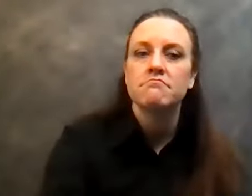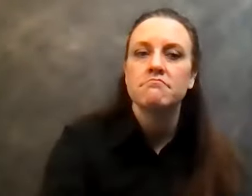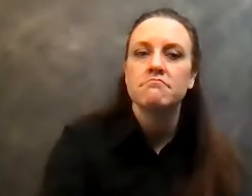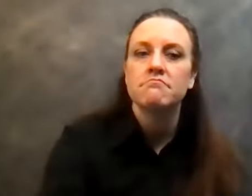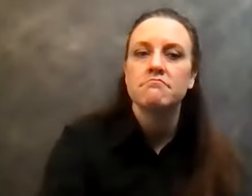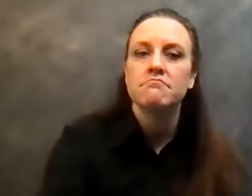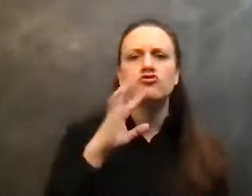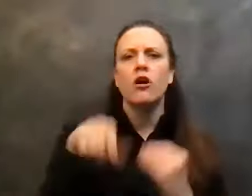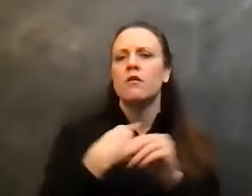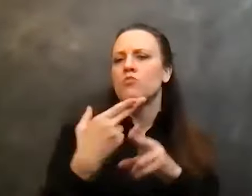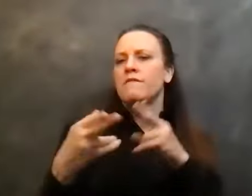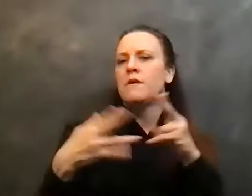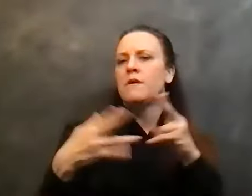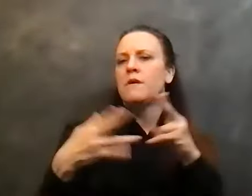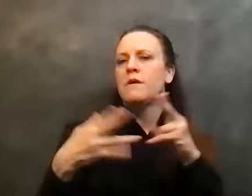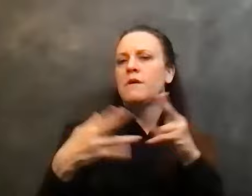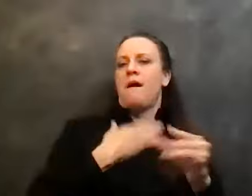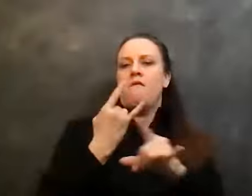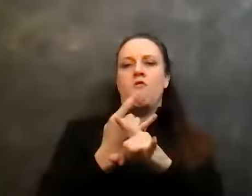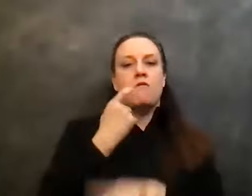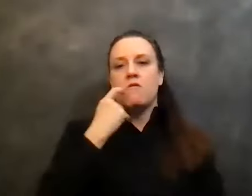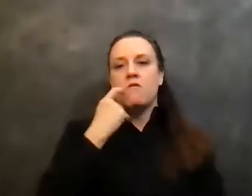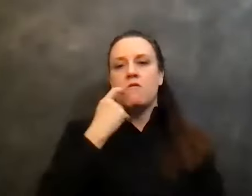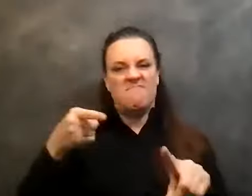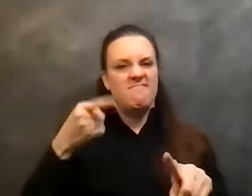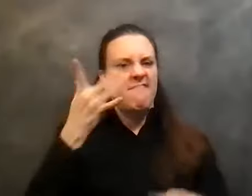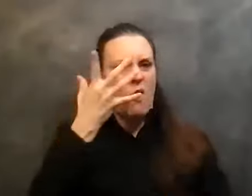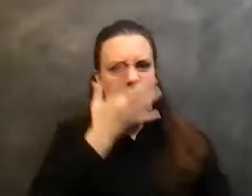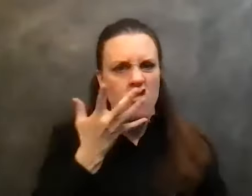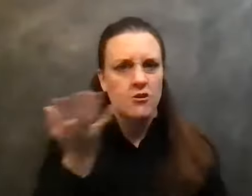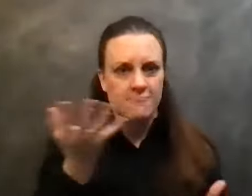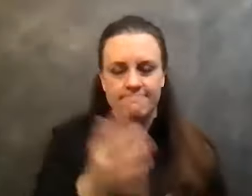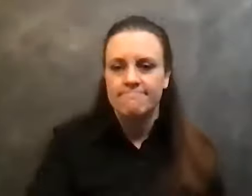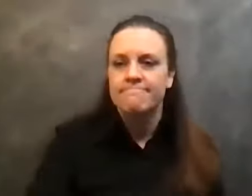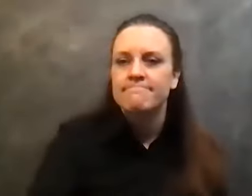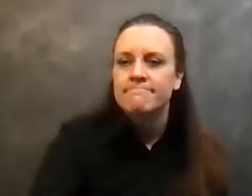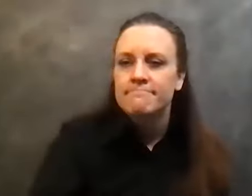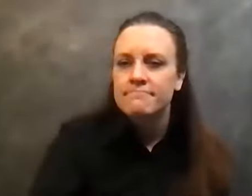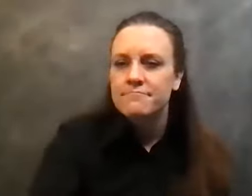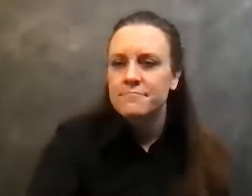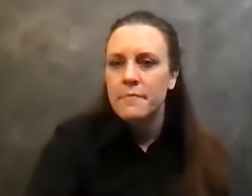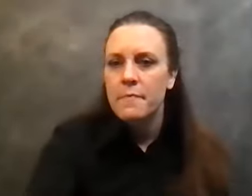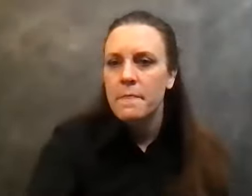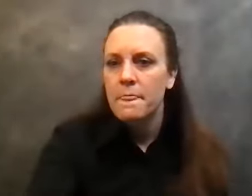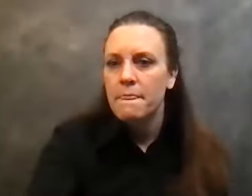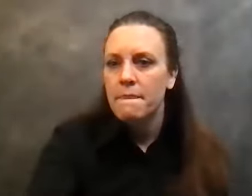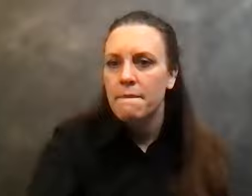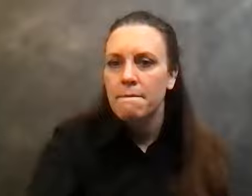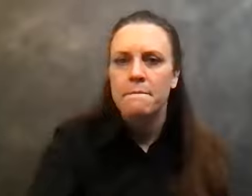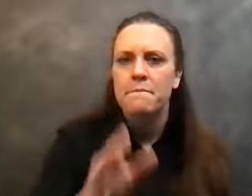that what that looked like. I, there was, there was some things about me